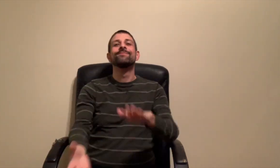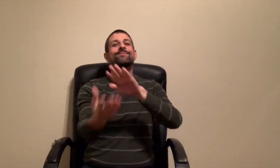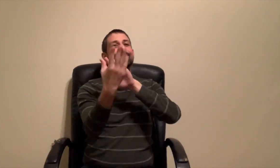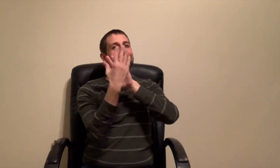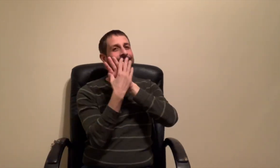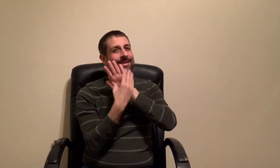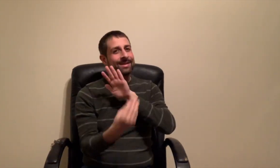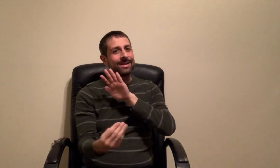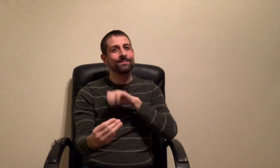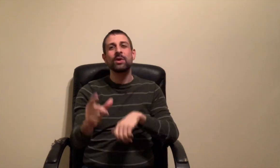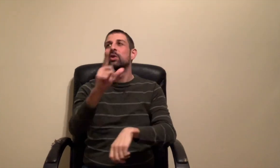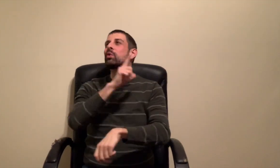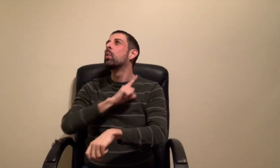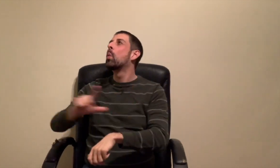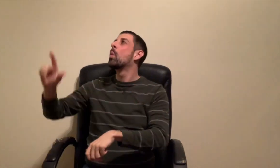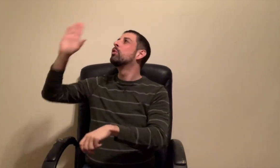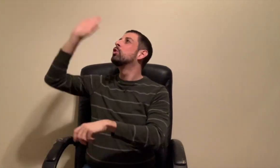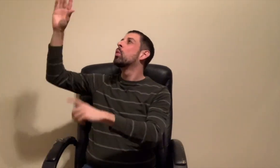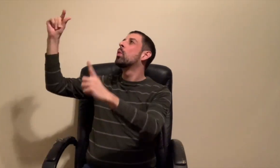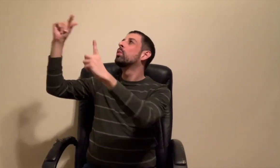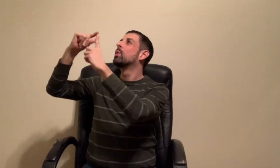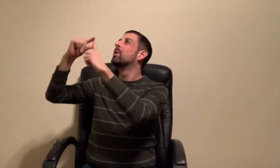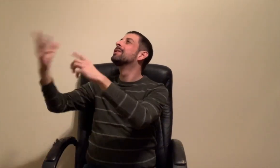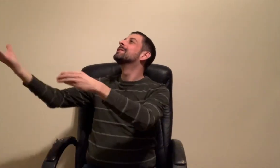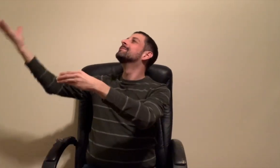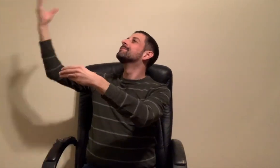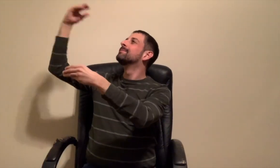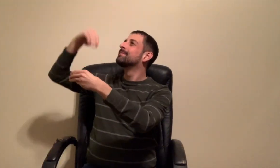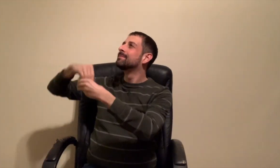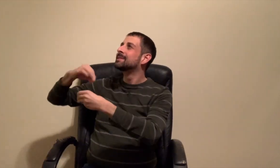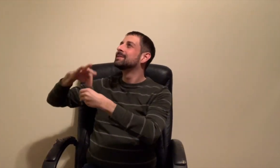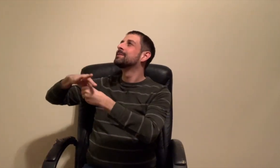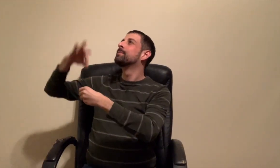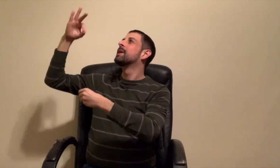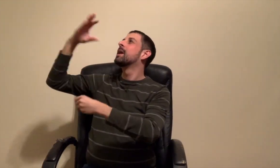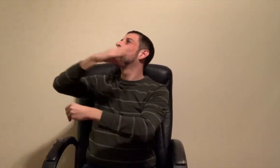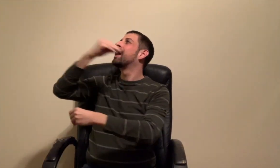Your words, Lord, are spirit and life.